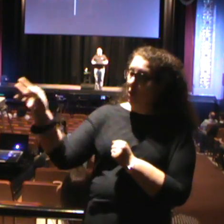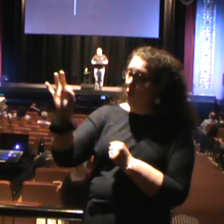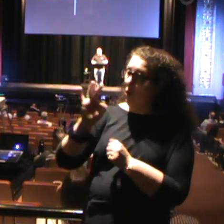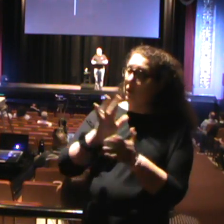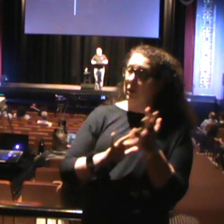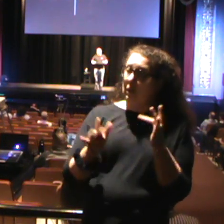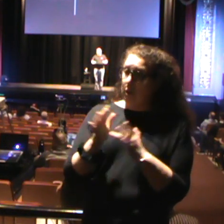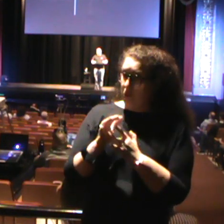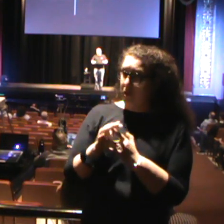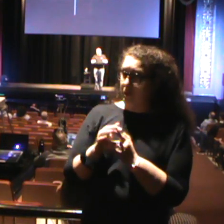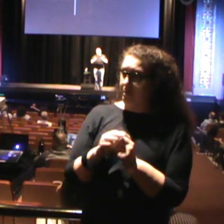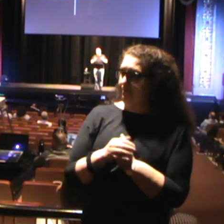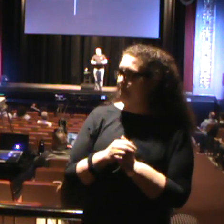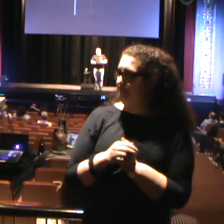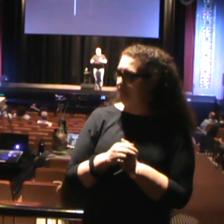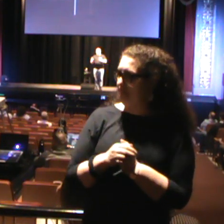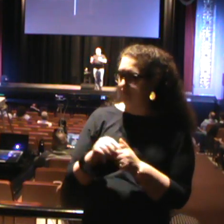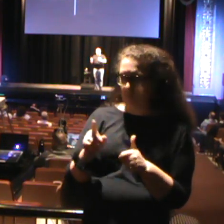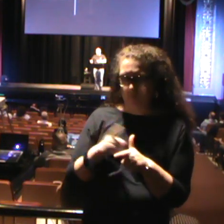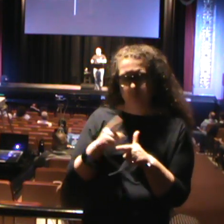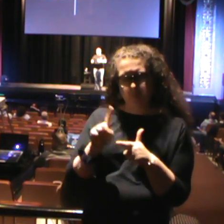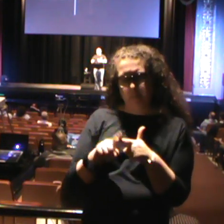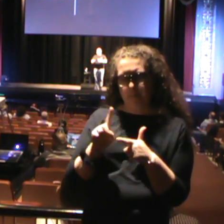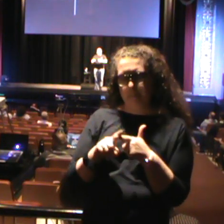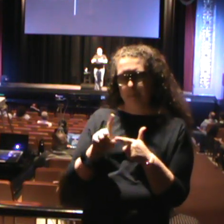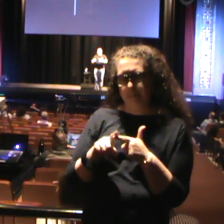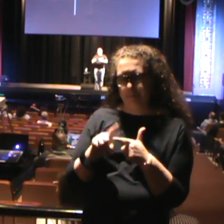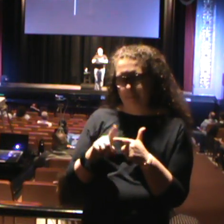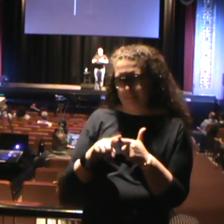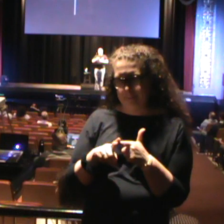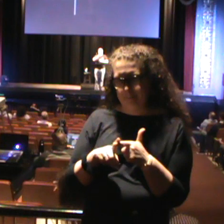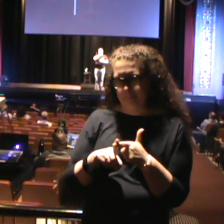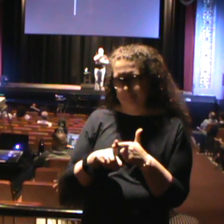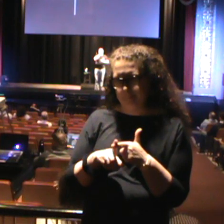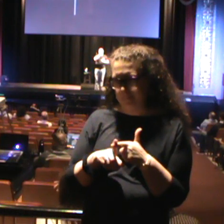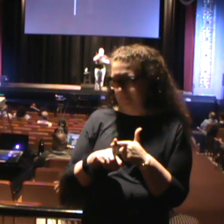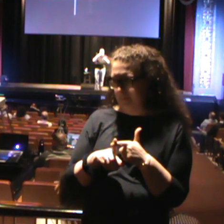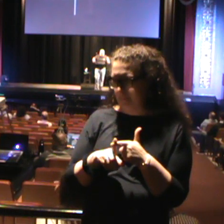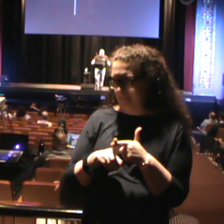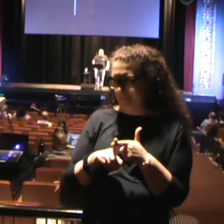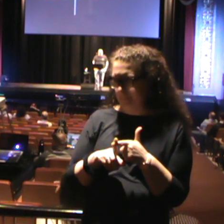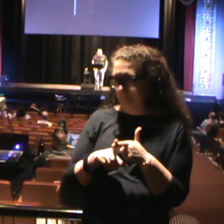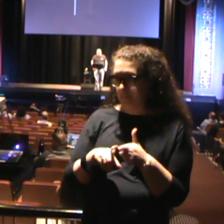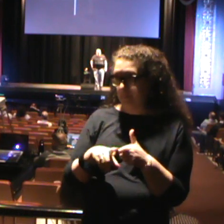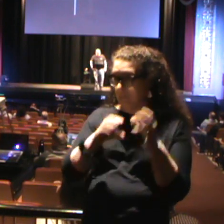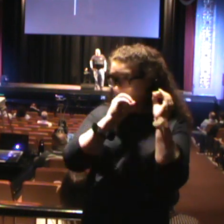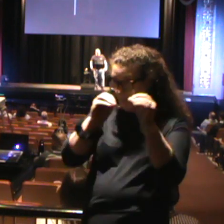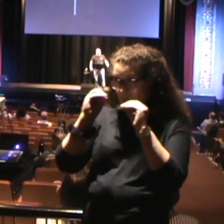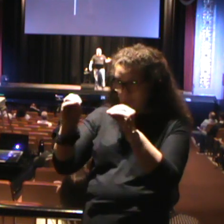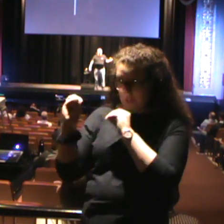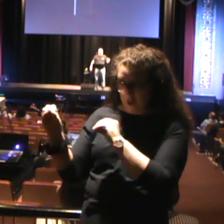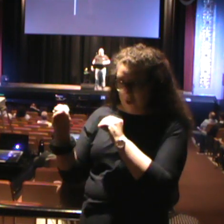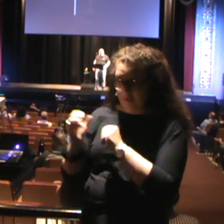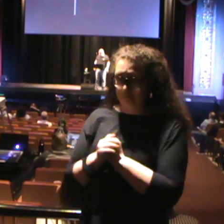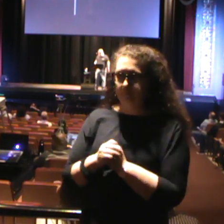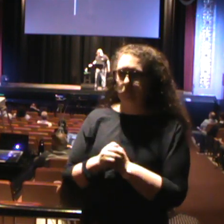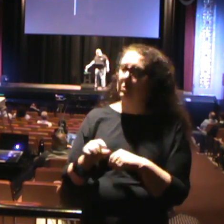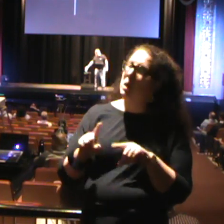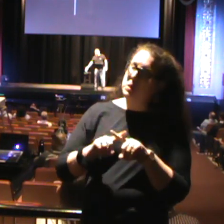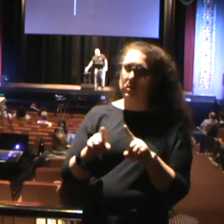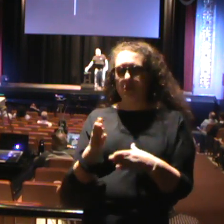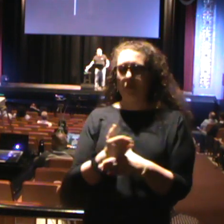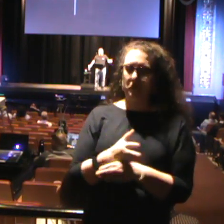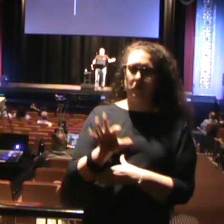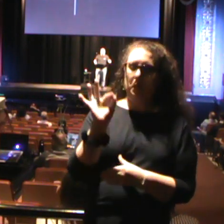Jesus. His second approach and method of ministry was teaching. There's a difference between